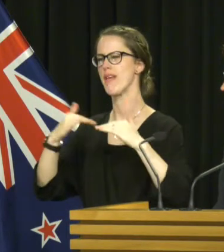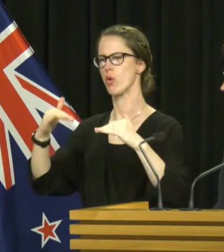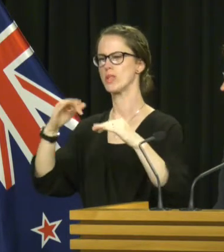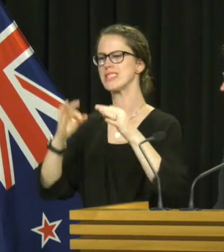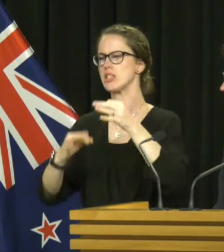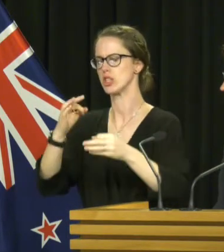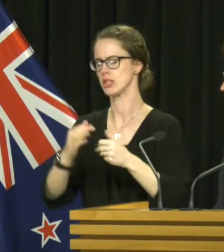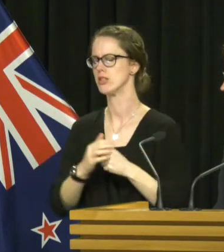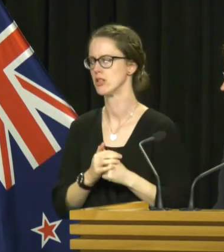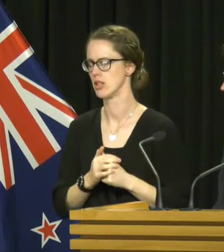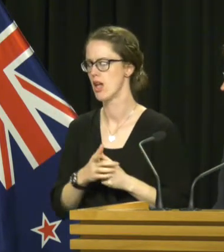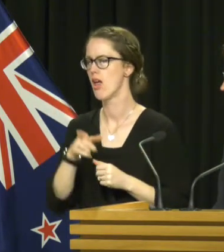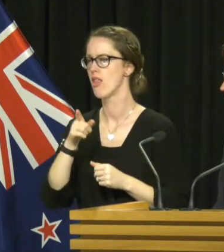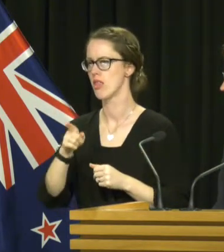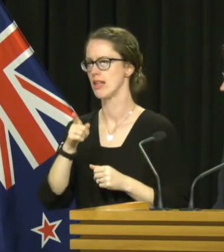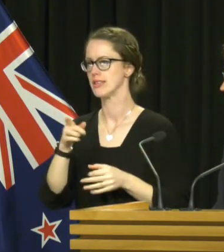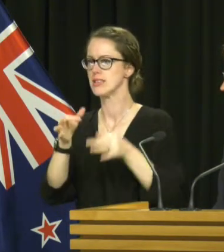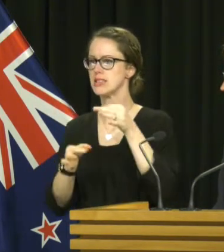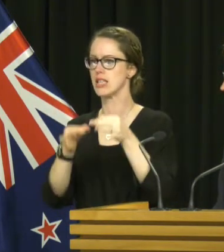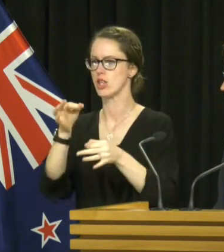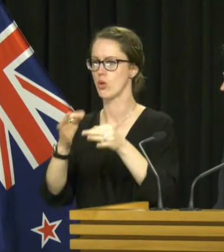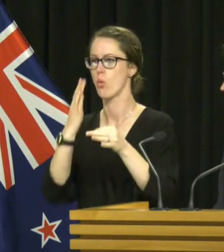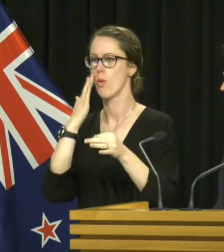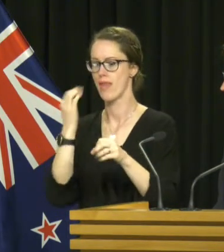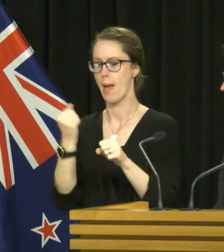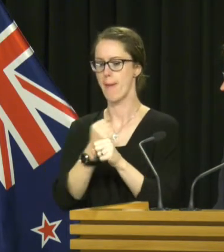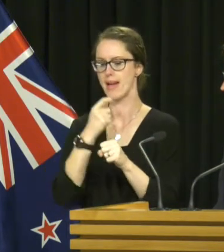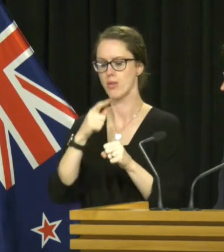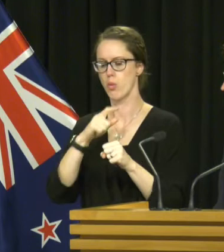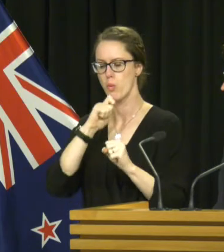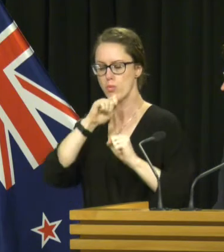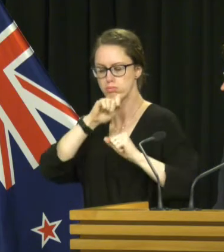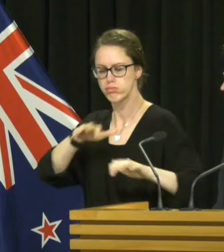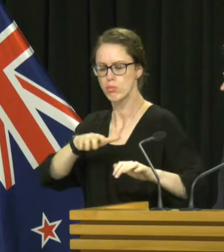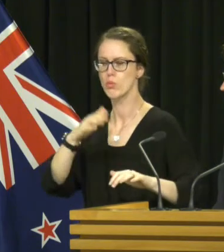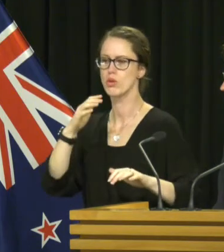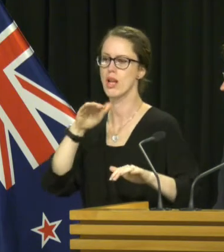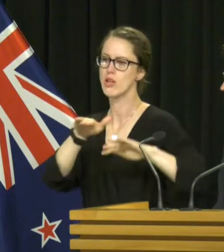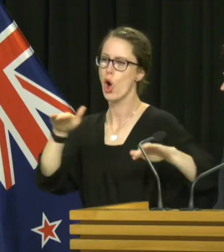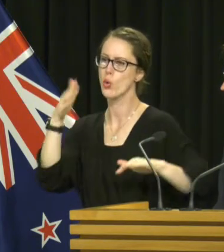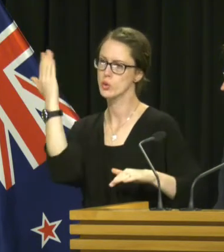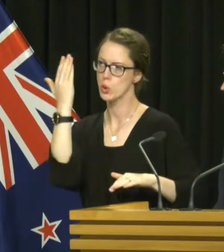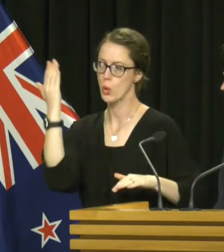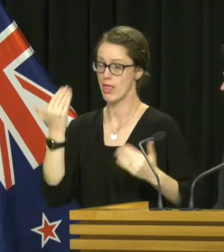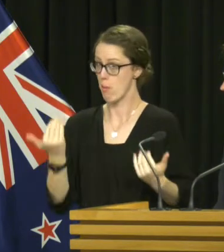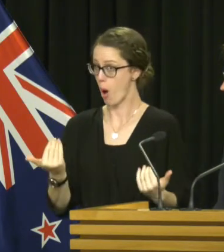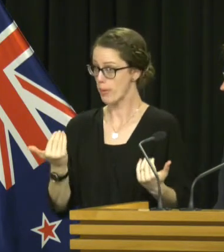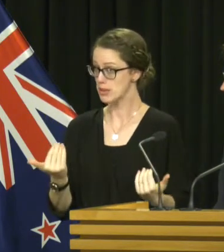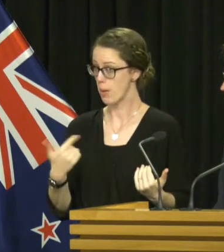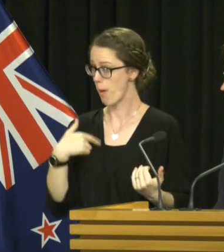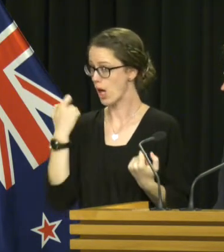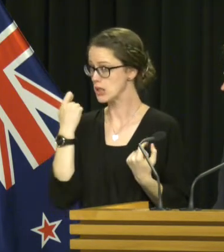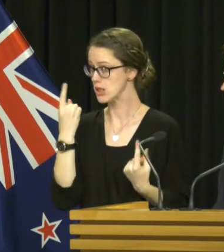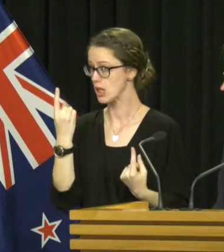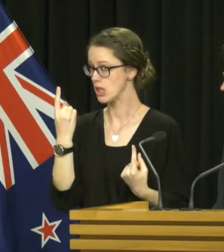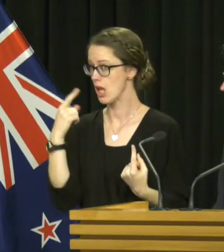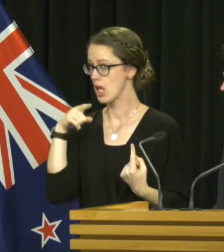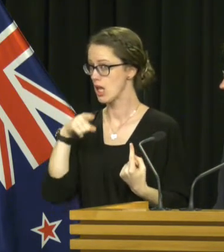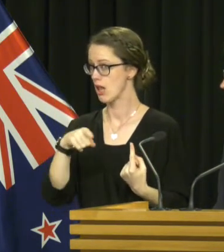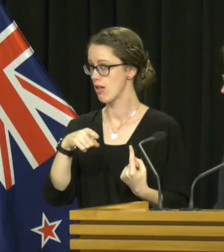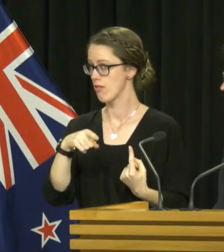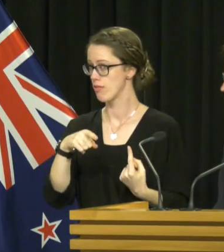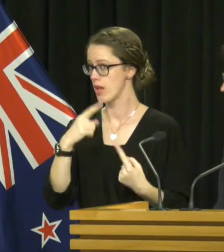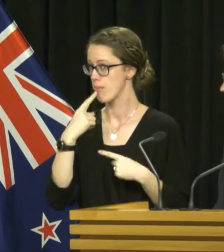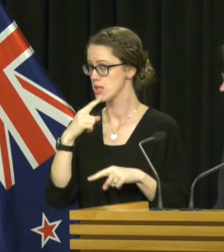and that's a decision that once they make is communicated with the school. At this point in time, my understanding is that that